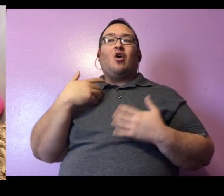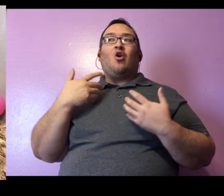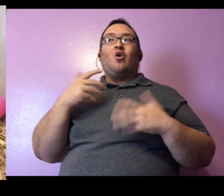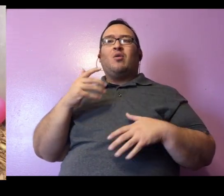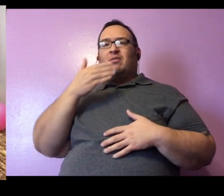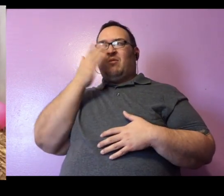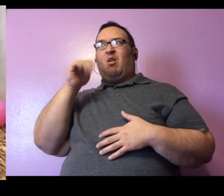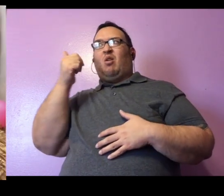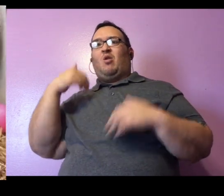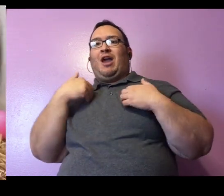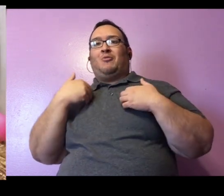Cincinnati Zoo.